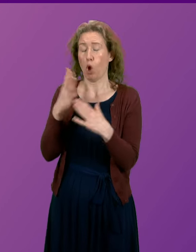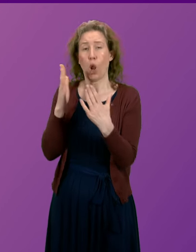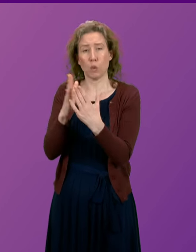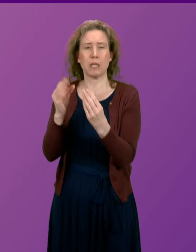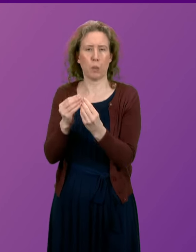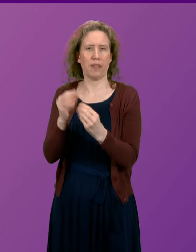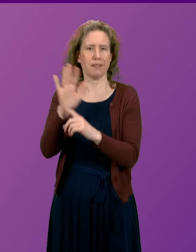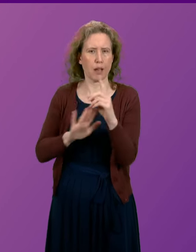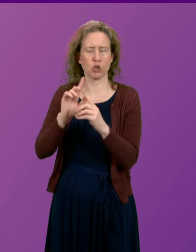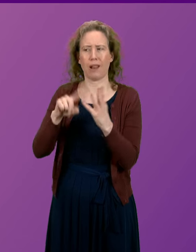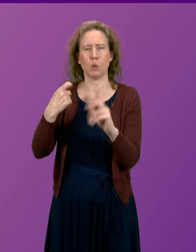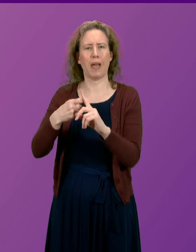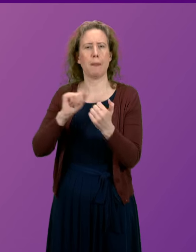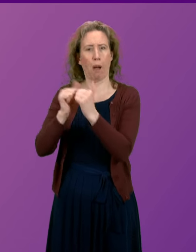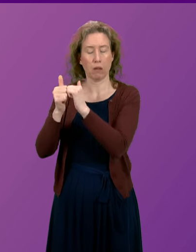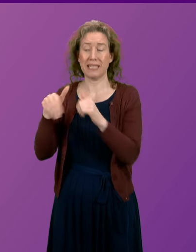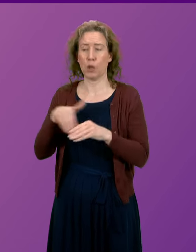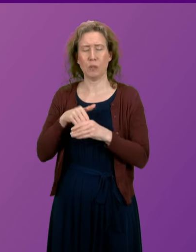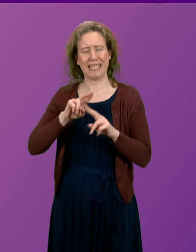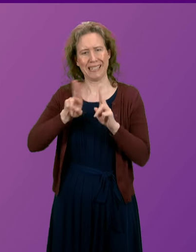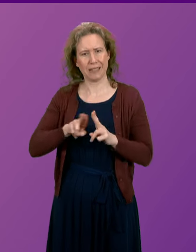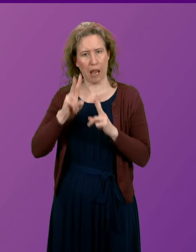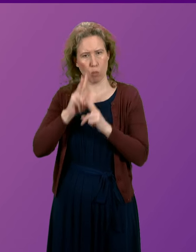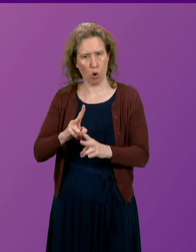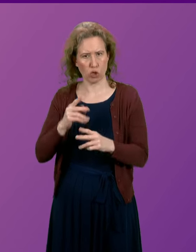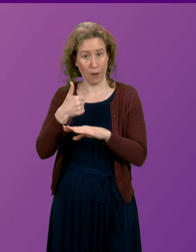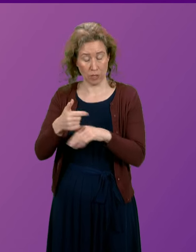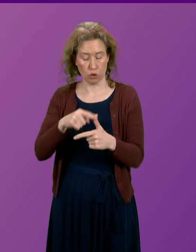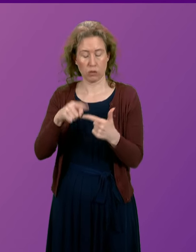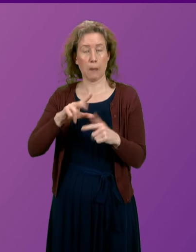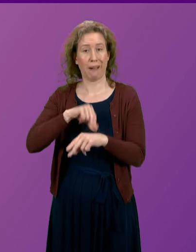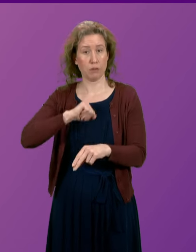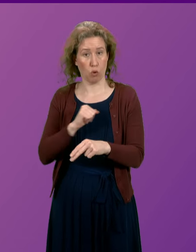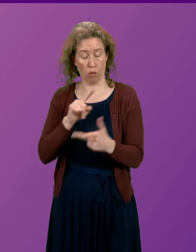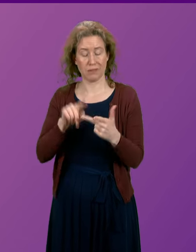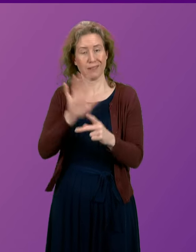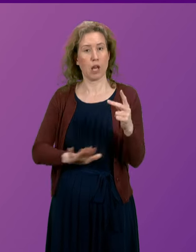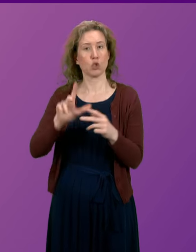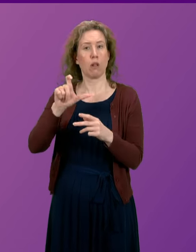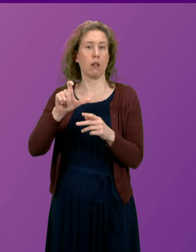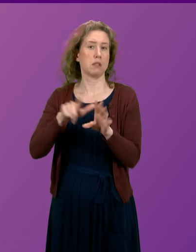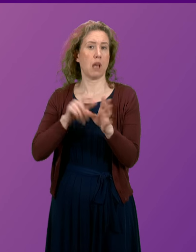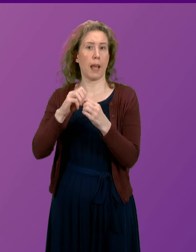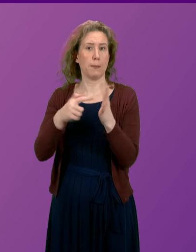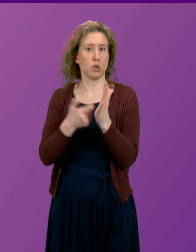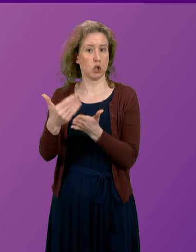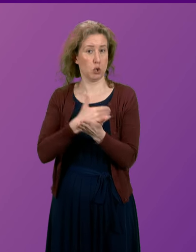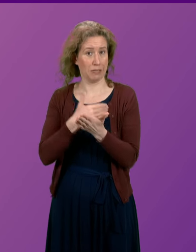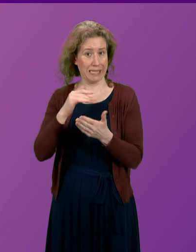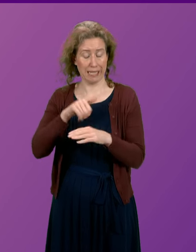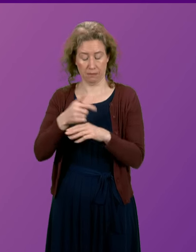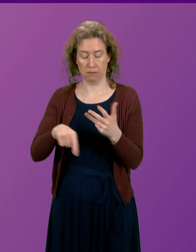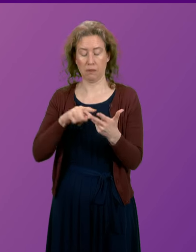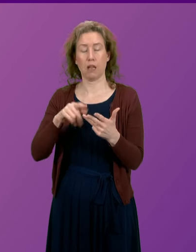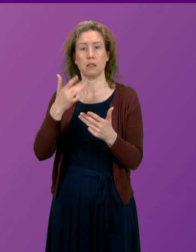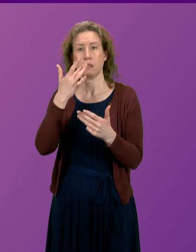partners, including the Internet Watch Foundation, Police Scotland, the National Cyber Security Centre and the Cyber and Fraud